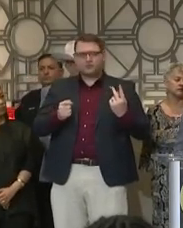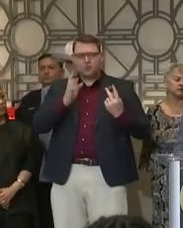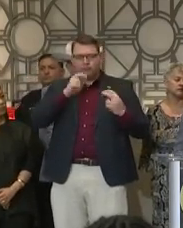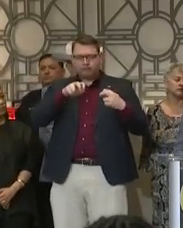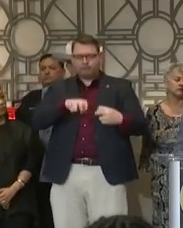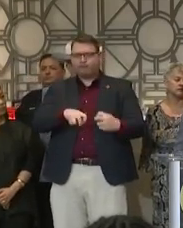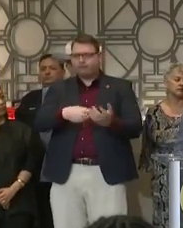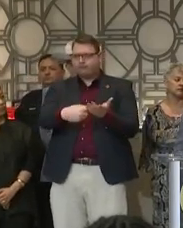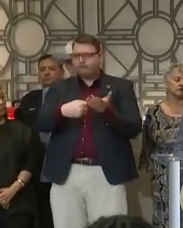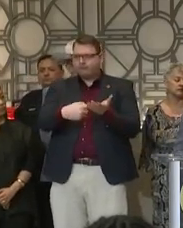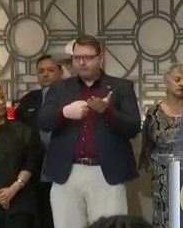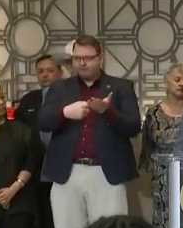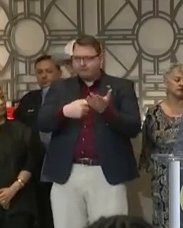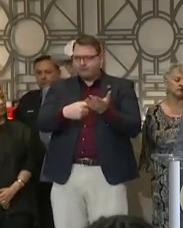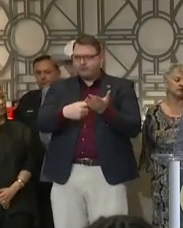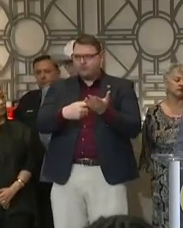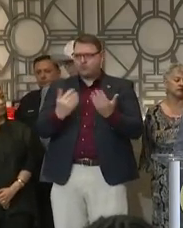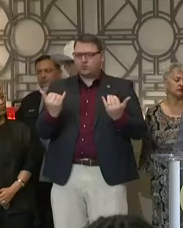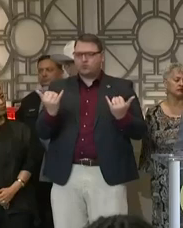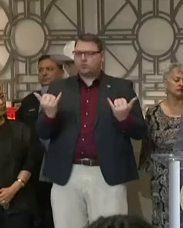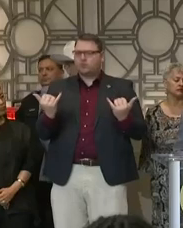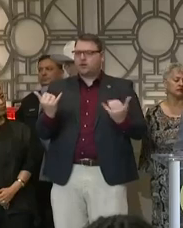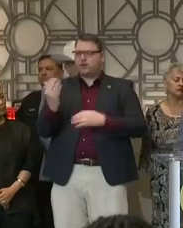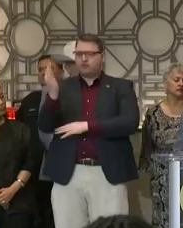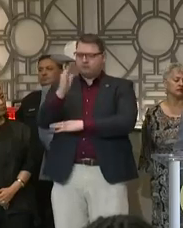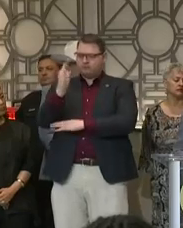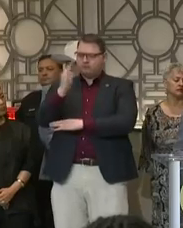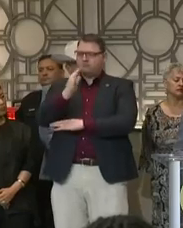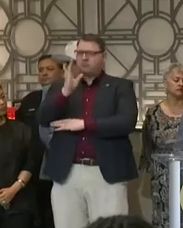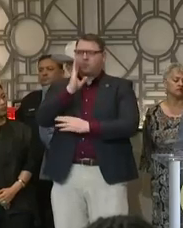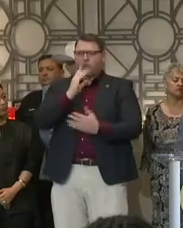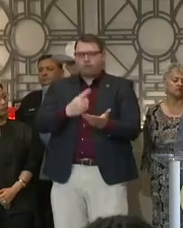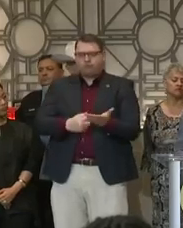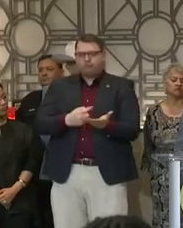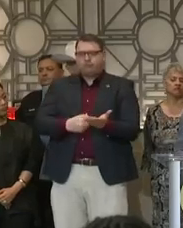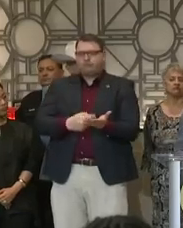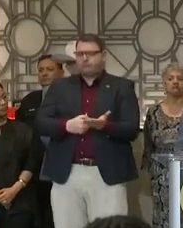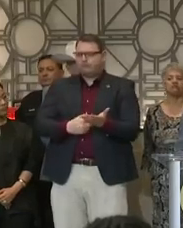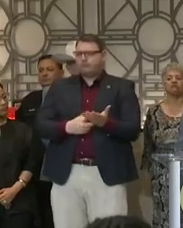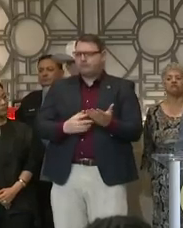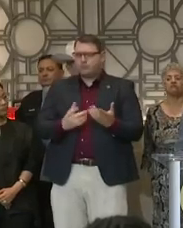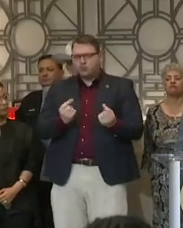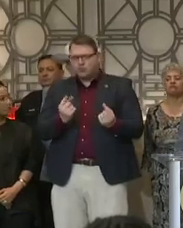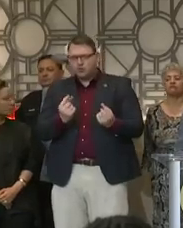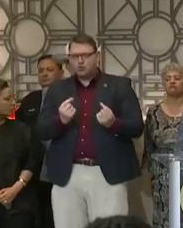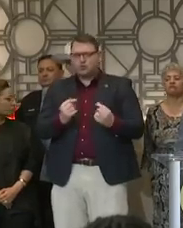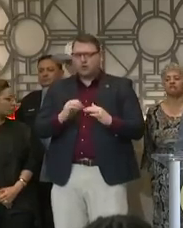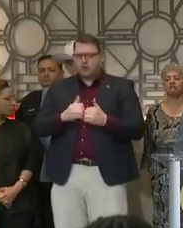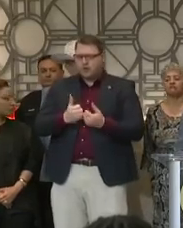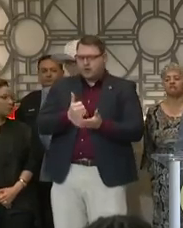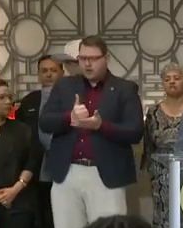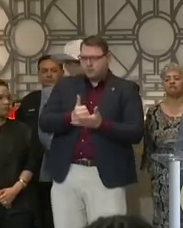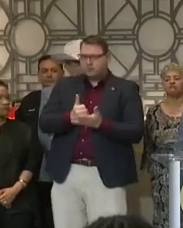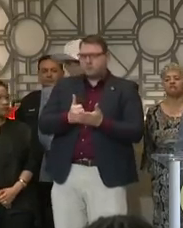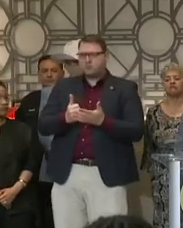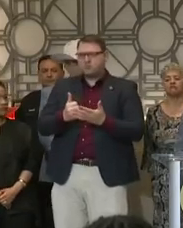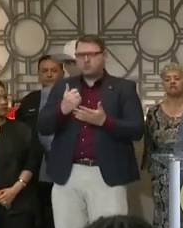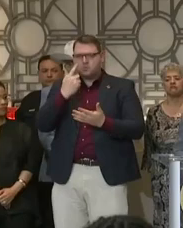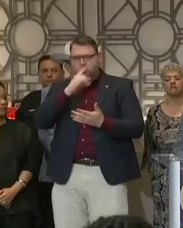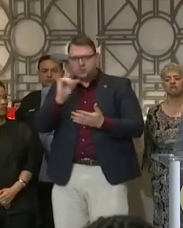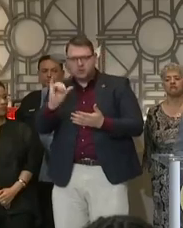down and coordinate responses and steps that we need to take as we